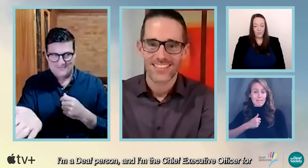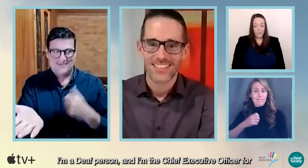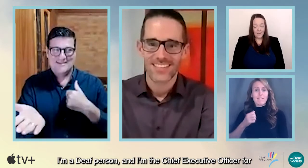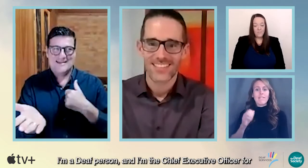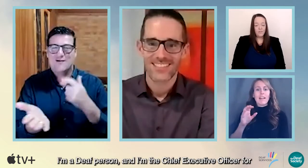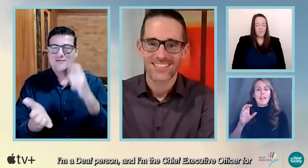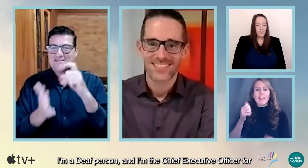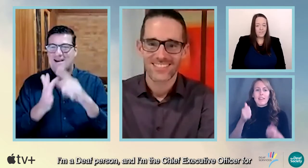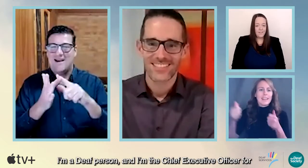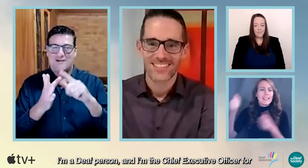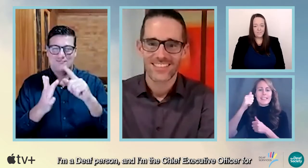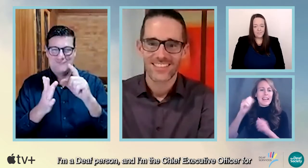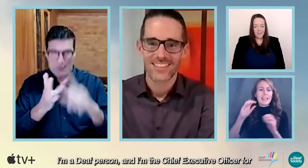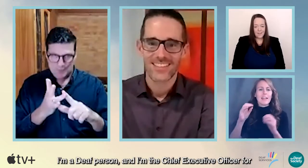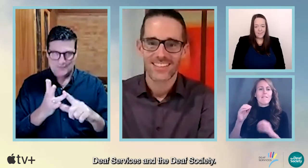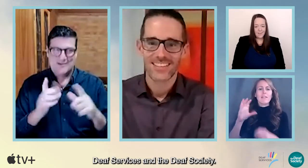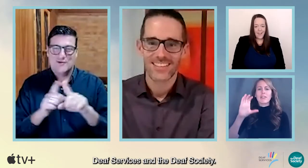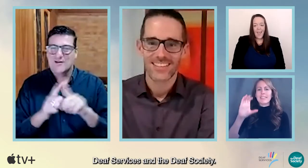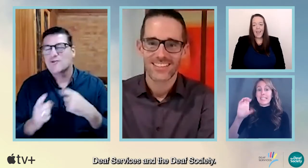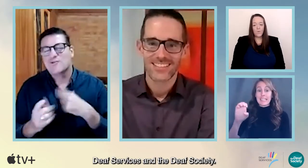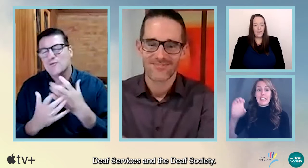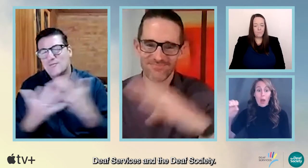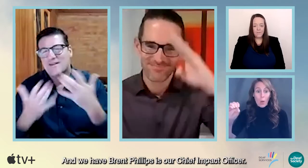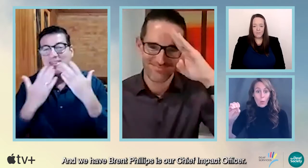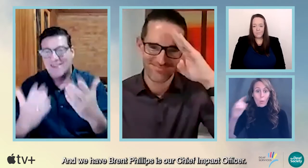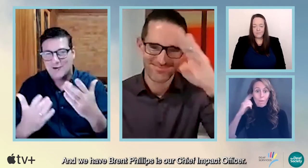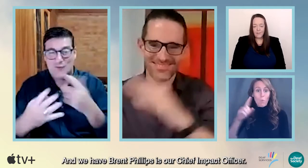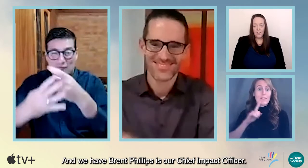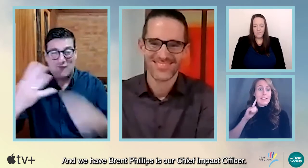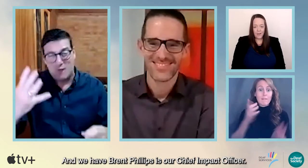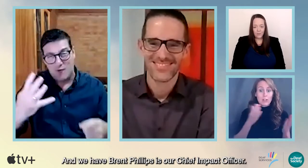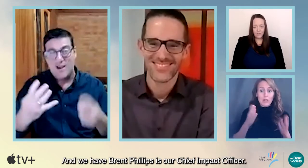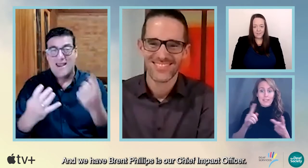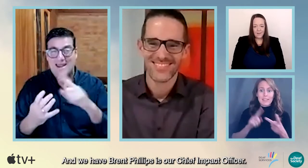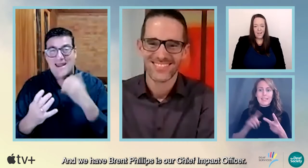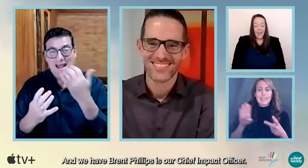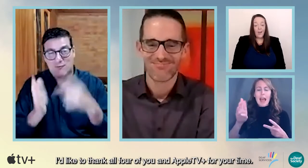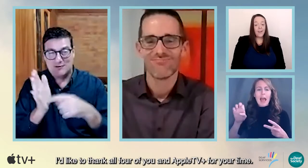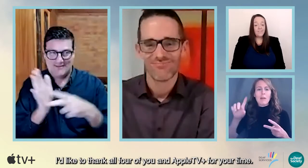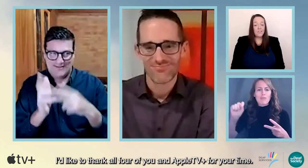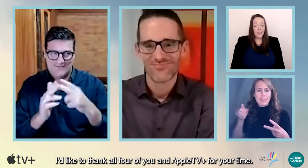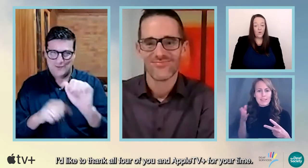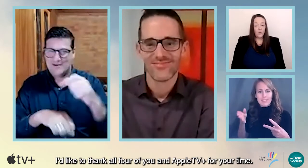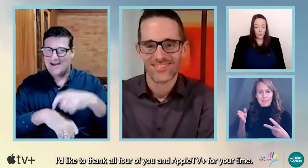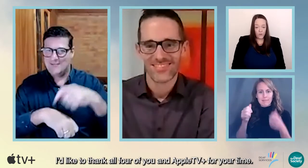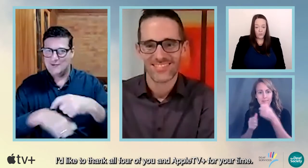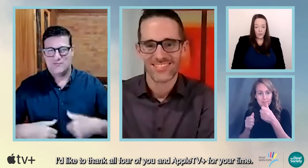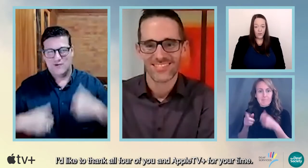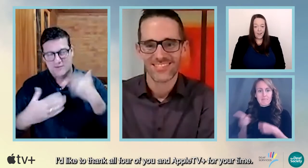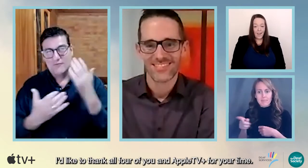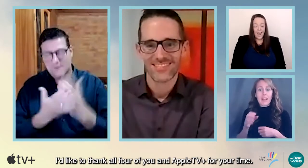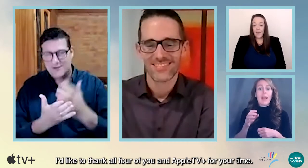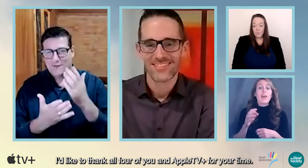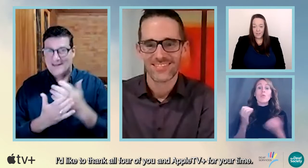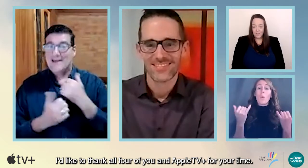for deaf services and the deaf society. And we have Brent Phillips is our chief impact officer. I'd like to thank all four of you